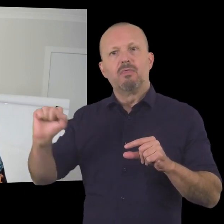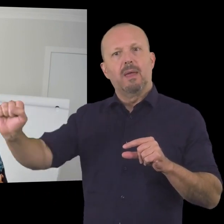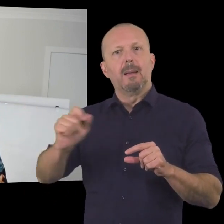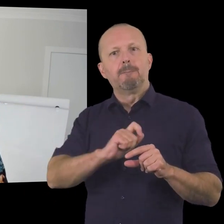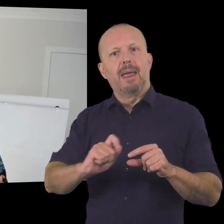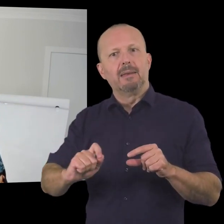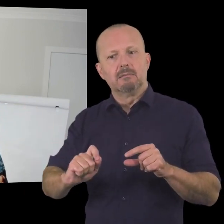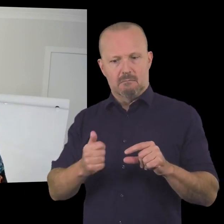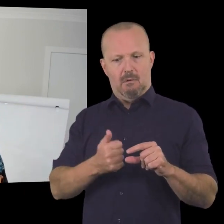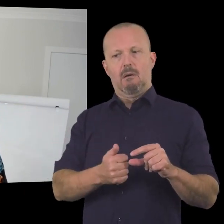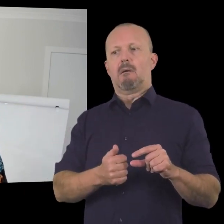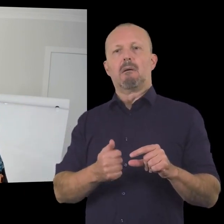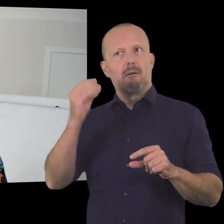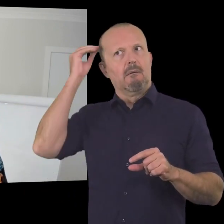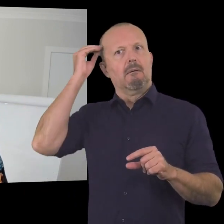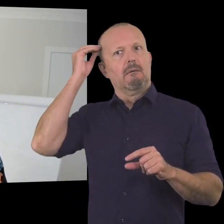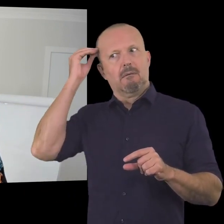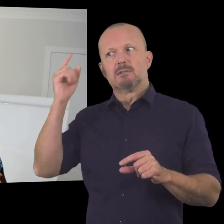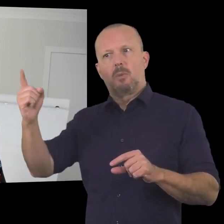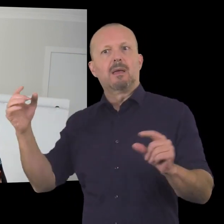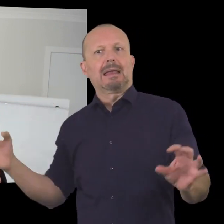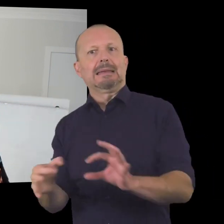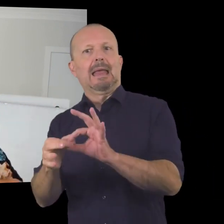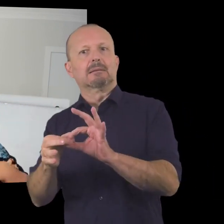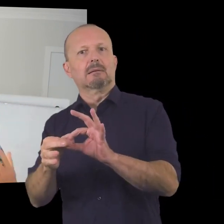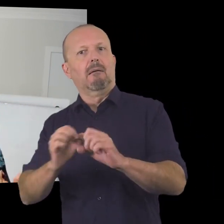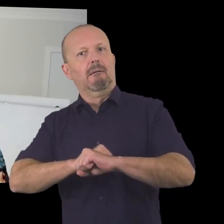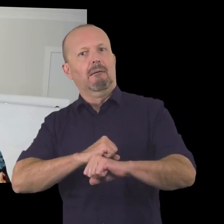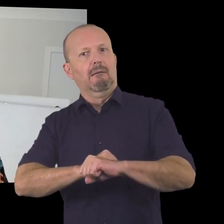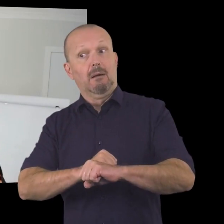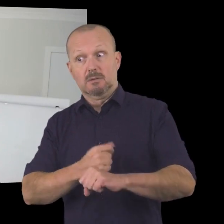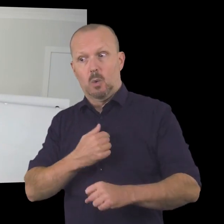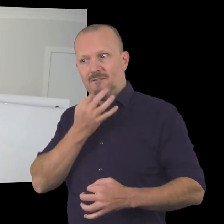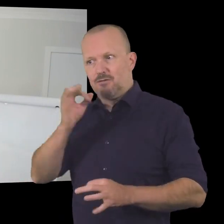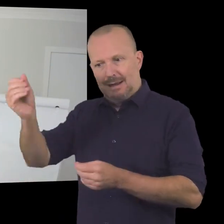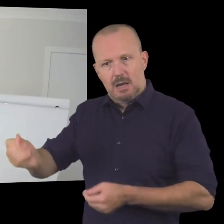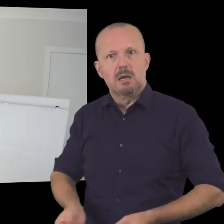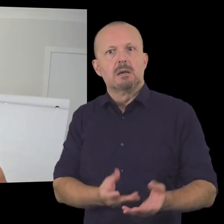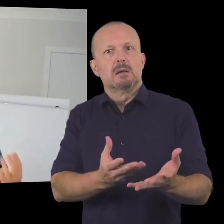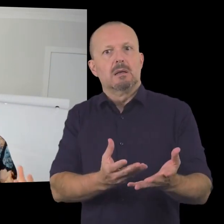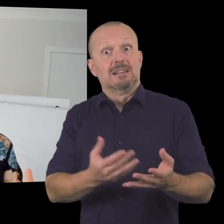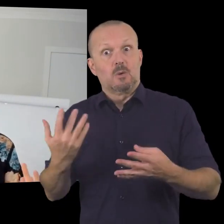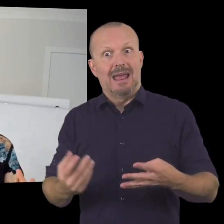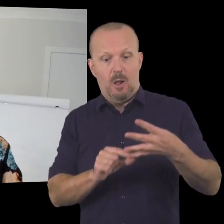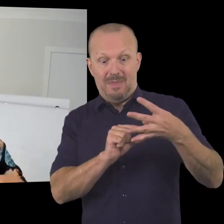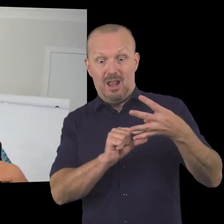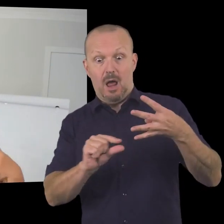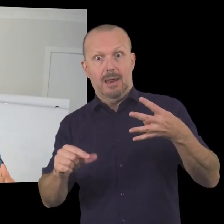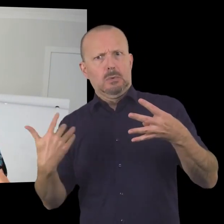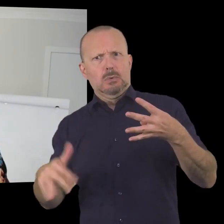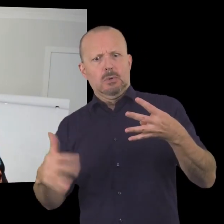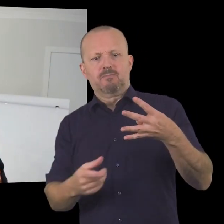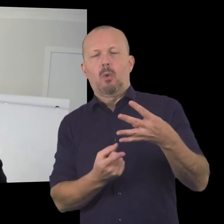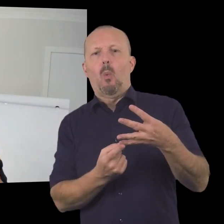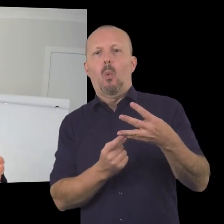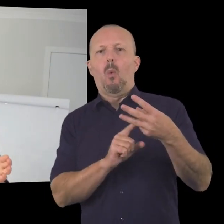in person workshop with a and in food or pen so it's a it's a it's a small example but it's an example where we